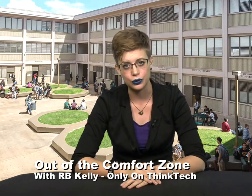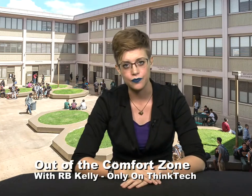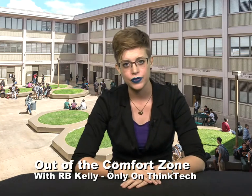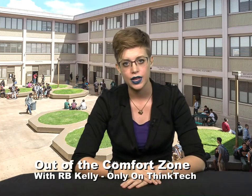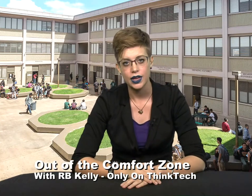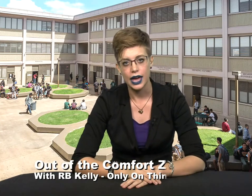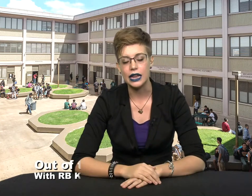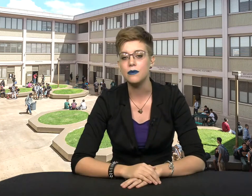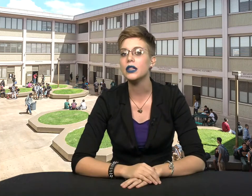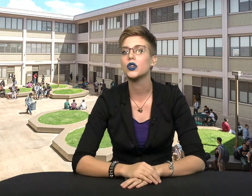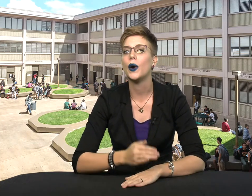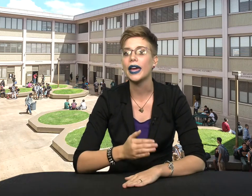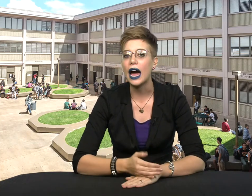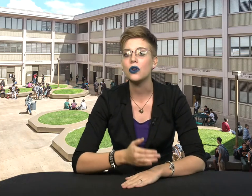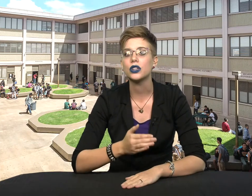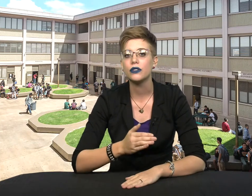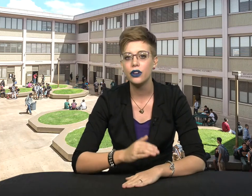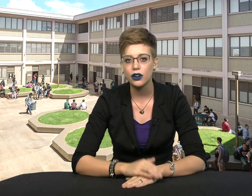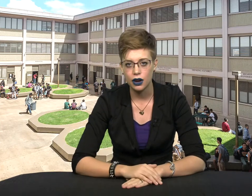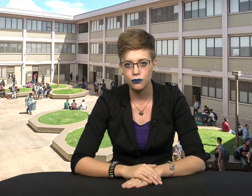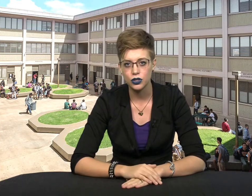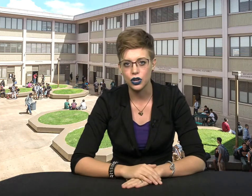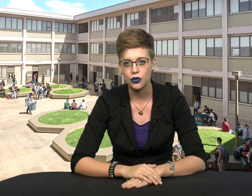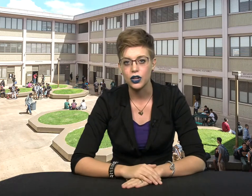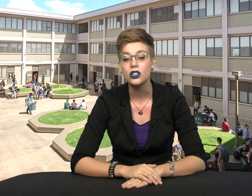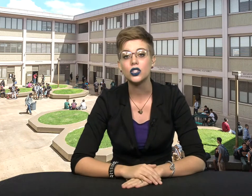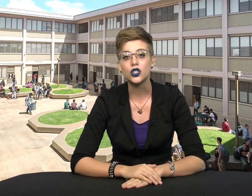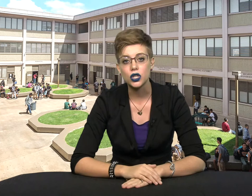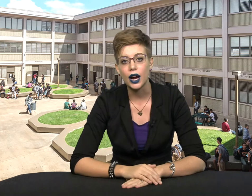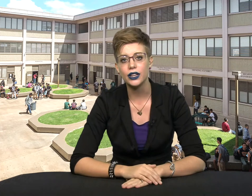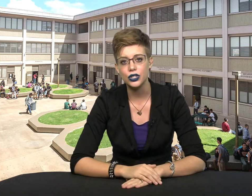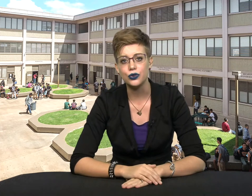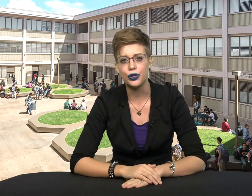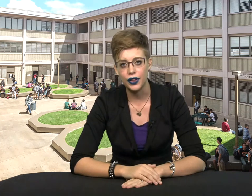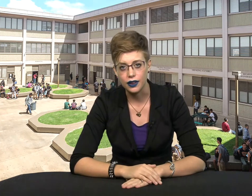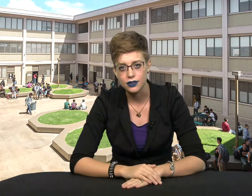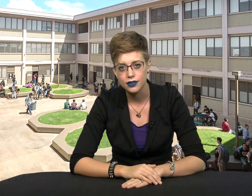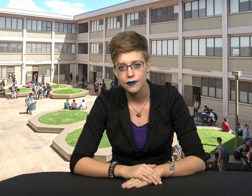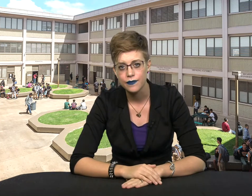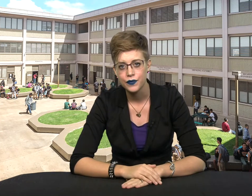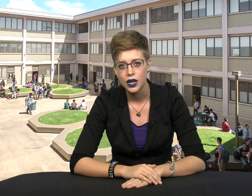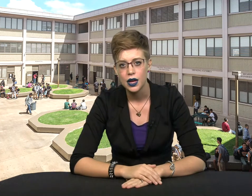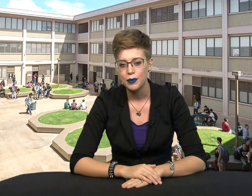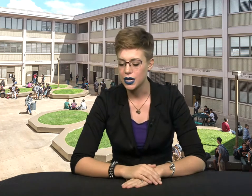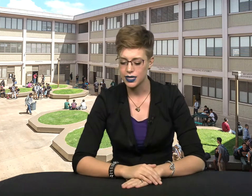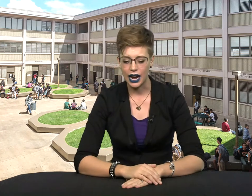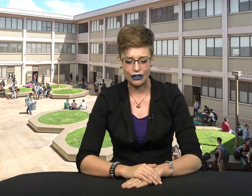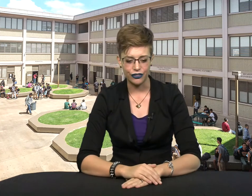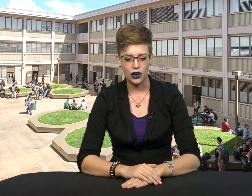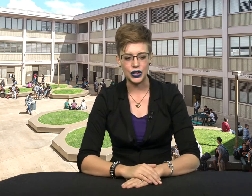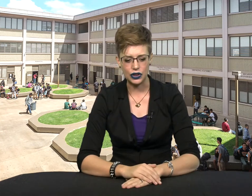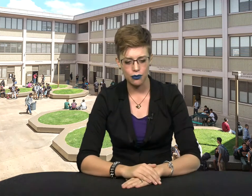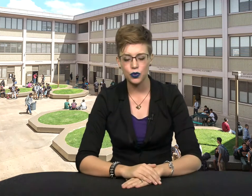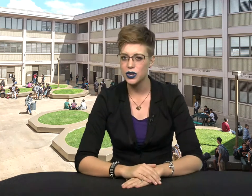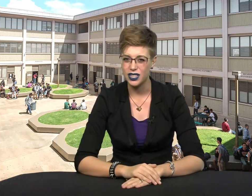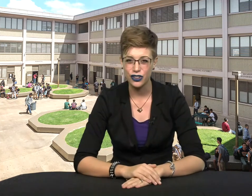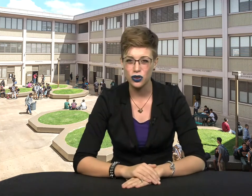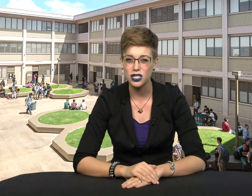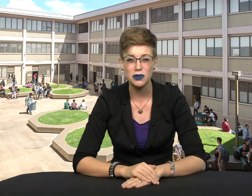And it means going out of your comfort zone to try new things. Because I found the number one difficulty people